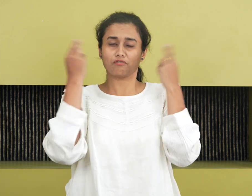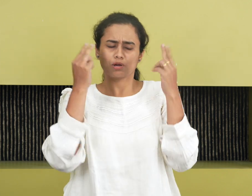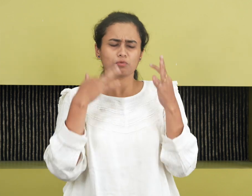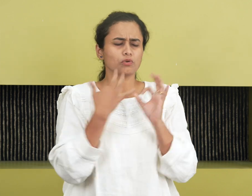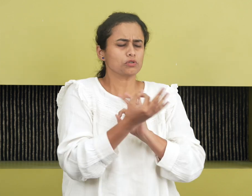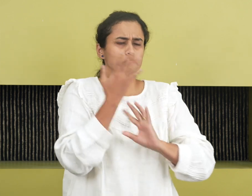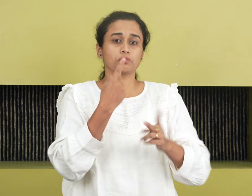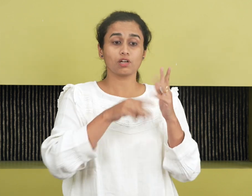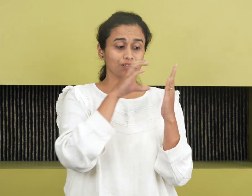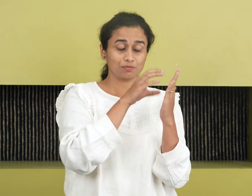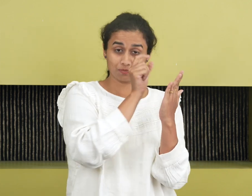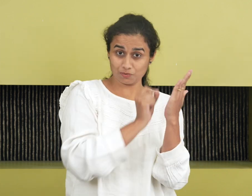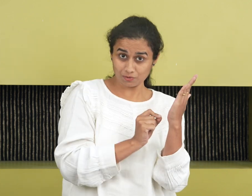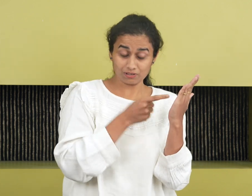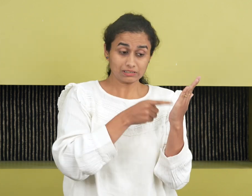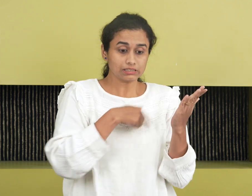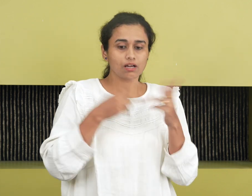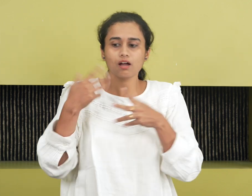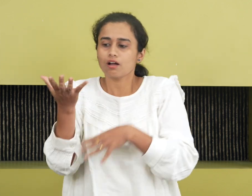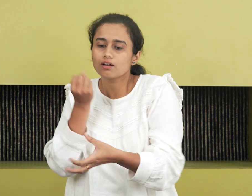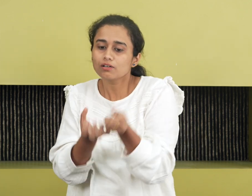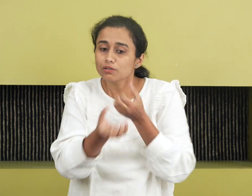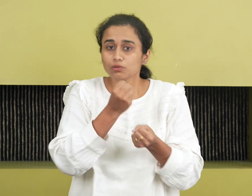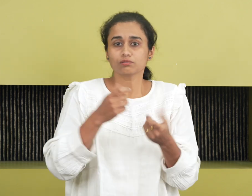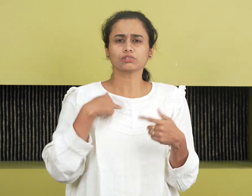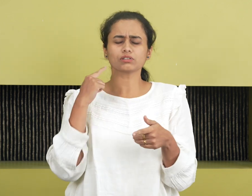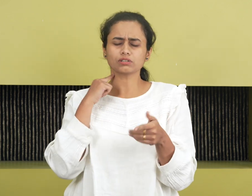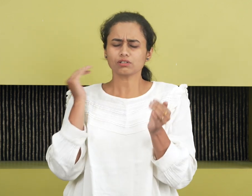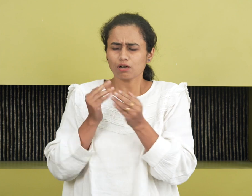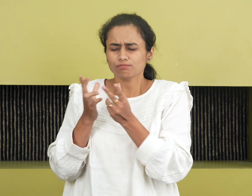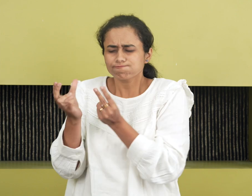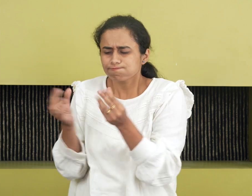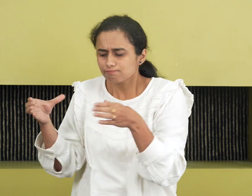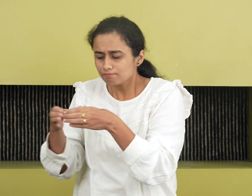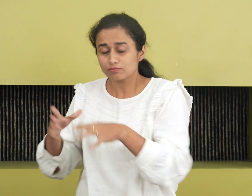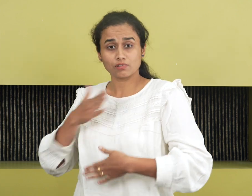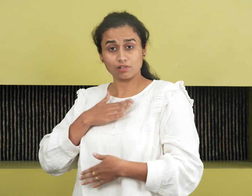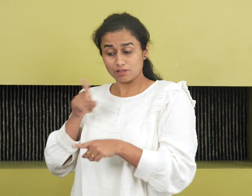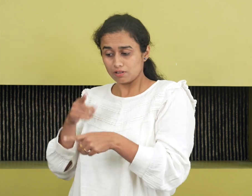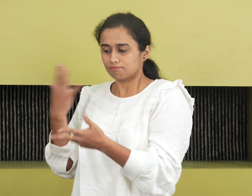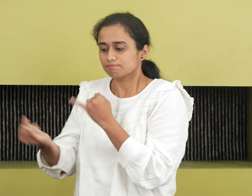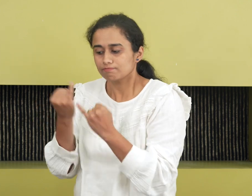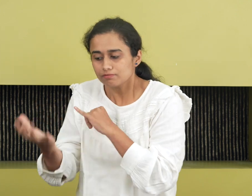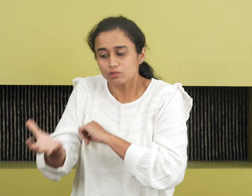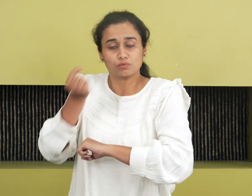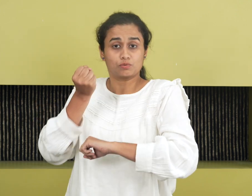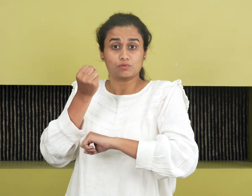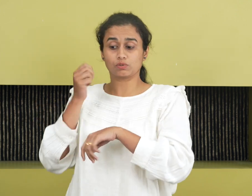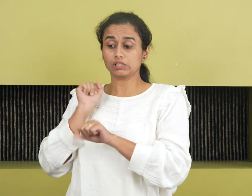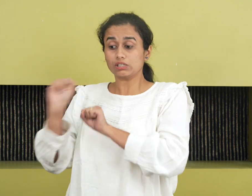communities living in remote parts of rural India. Each speaking in their own